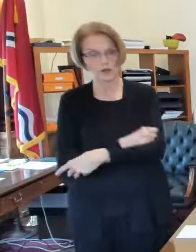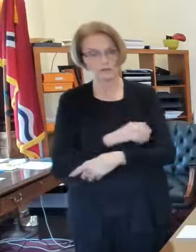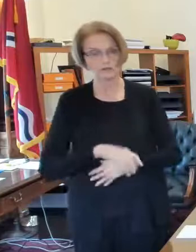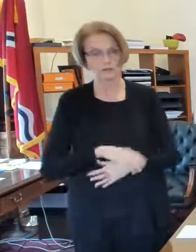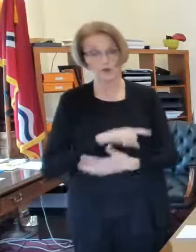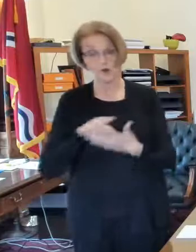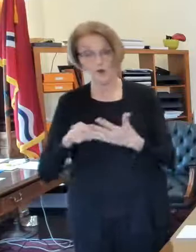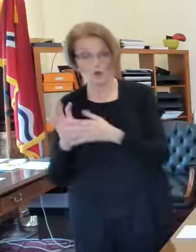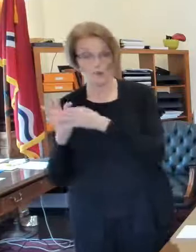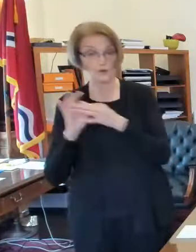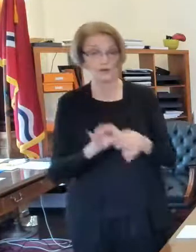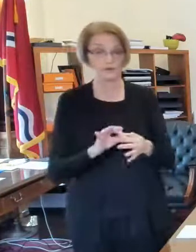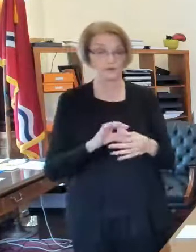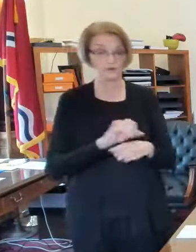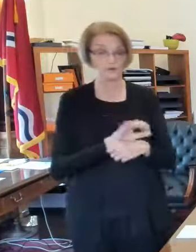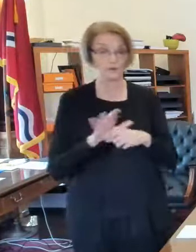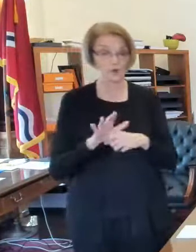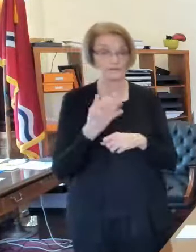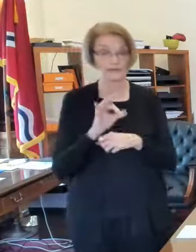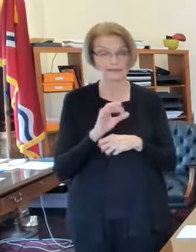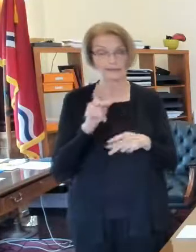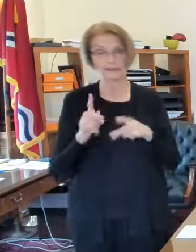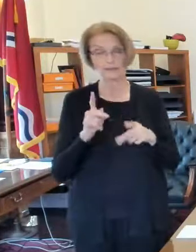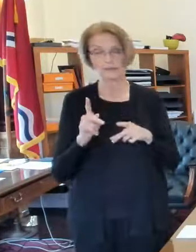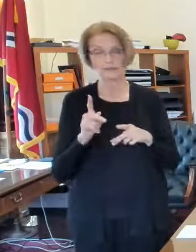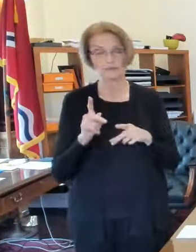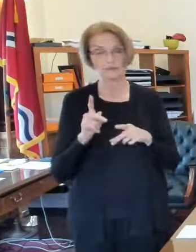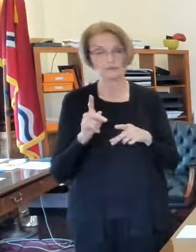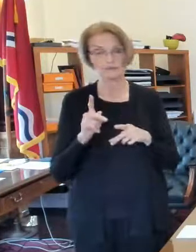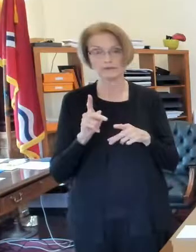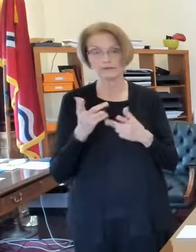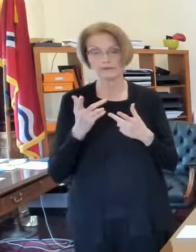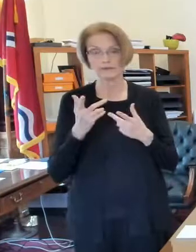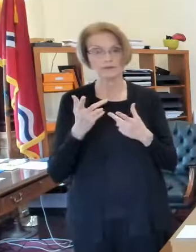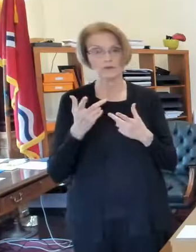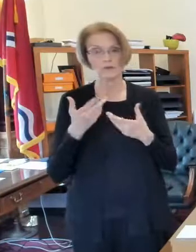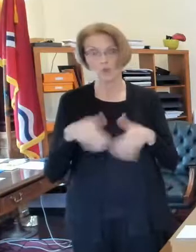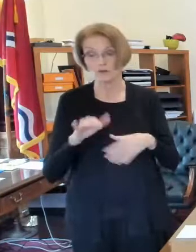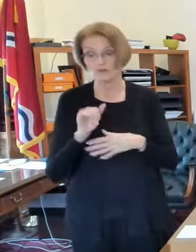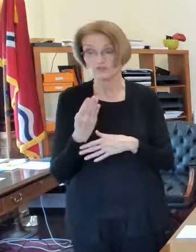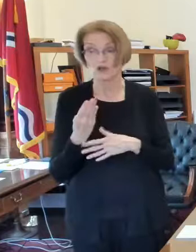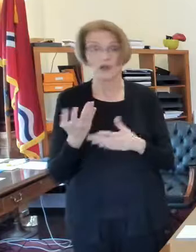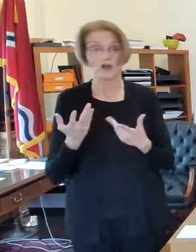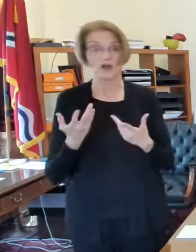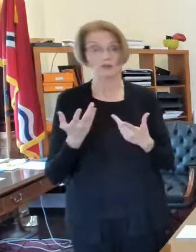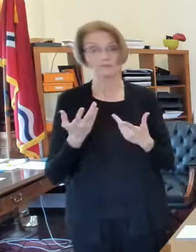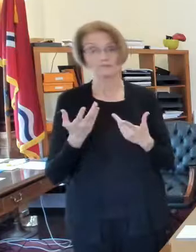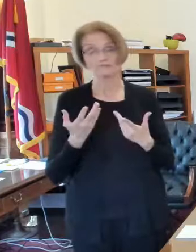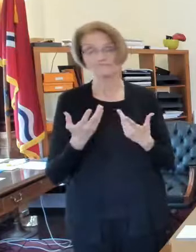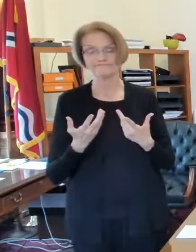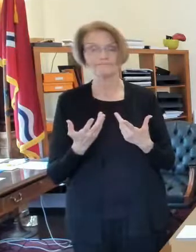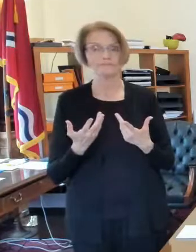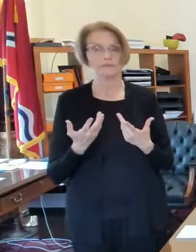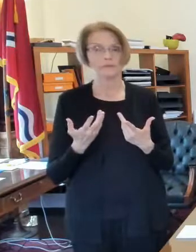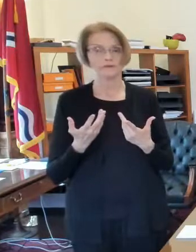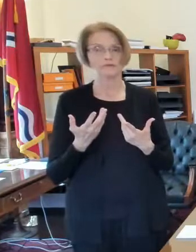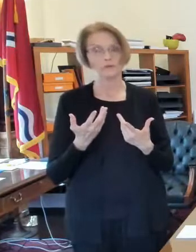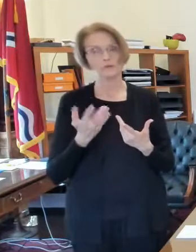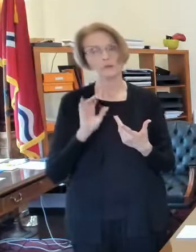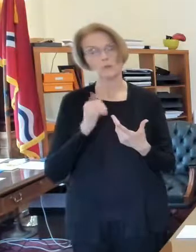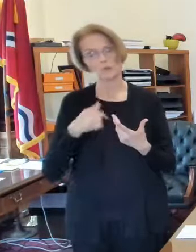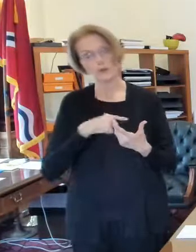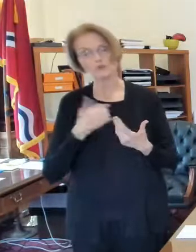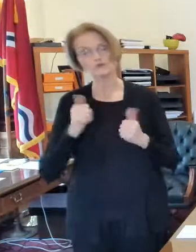related to covid people being out of work and that sort of thing so this is this is trying to balance all of that